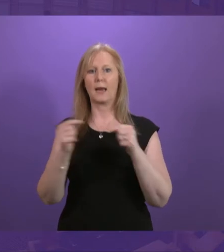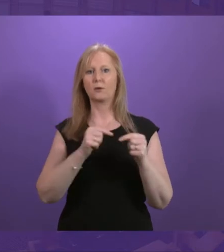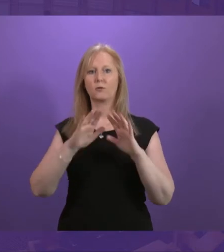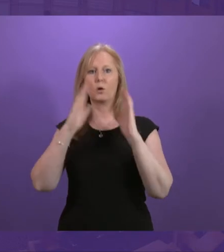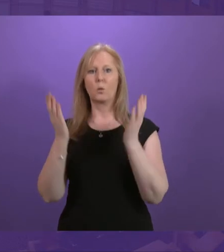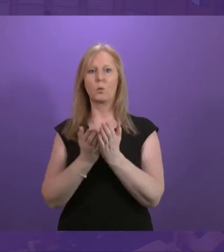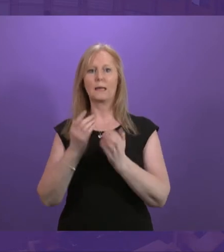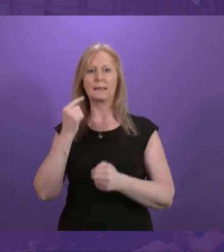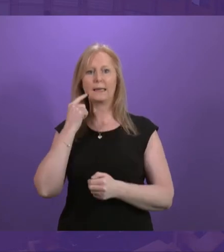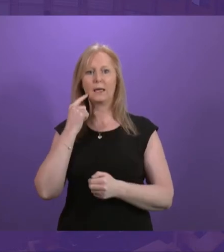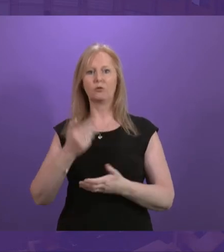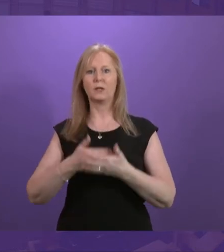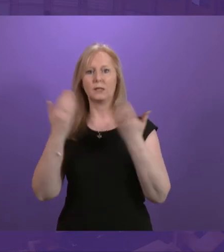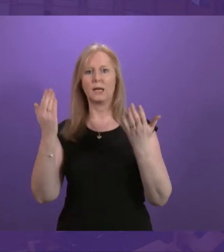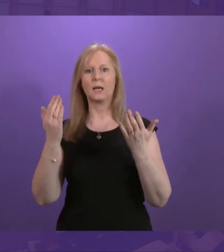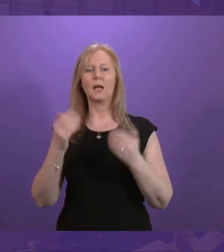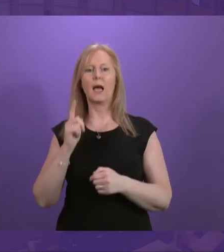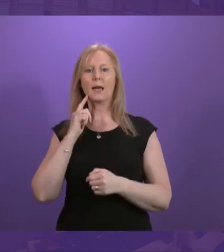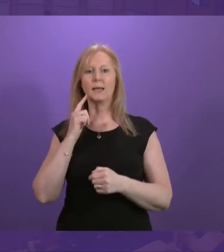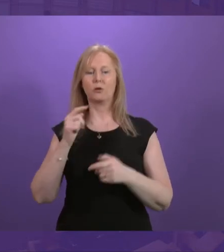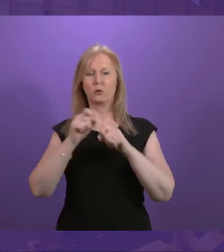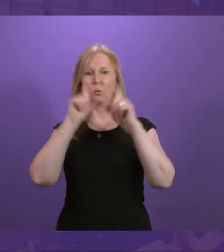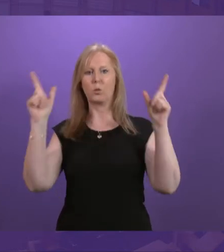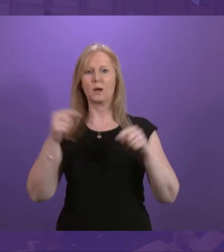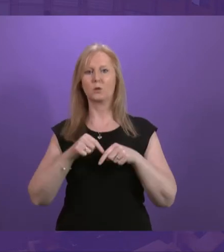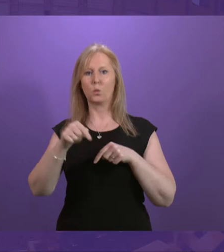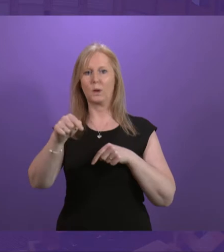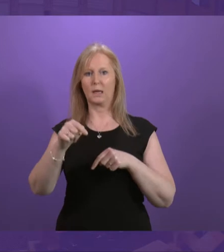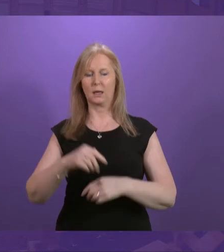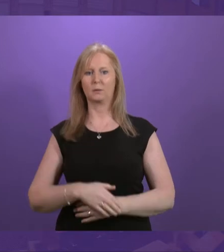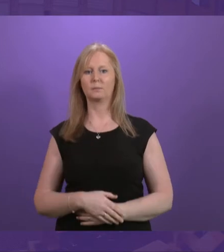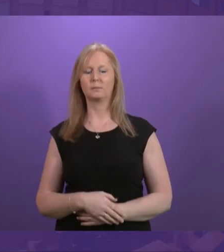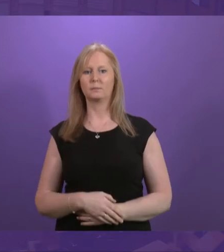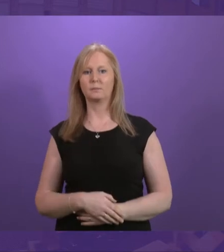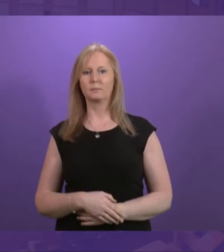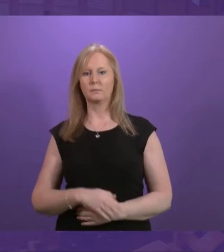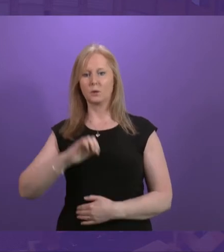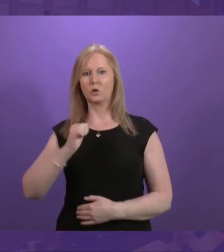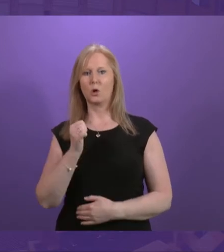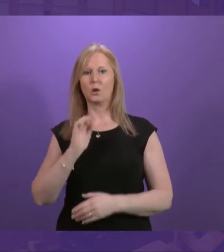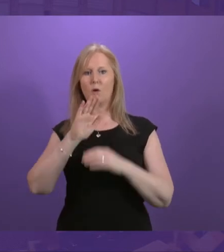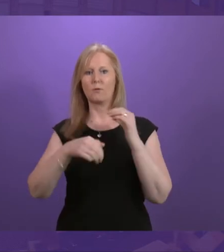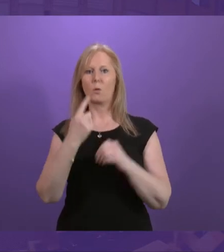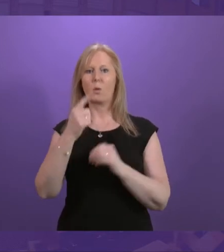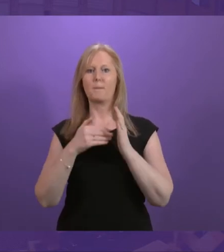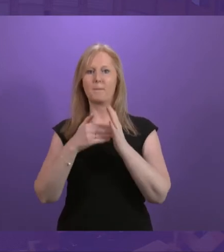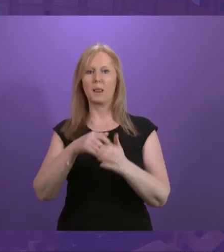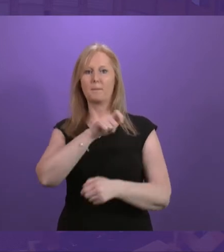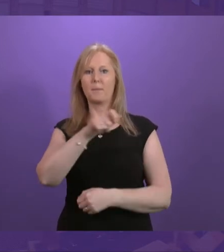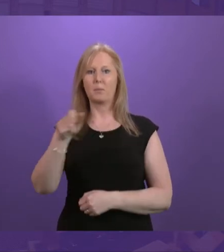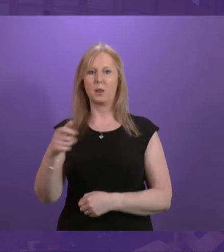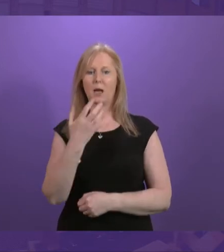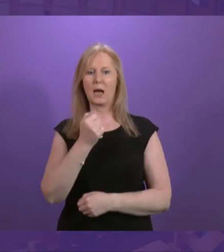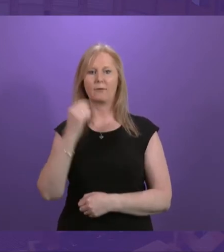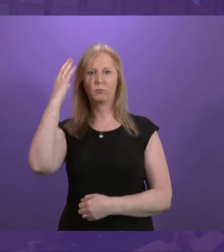Hearing Day and Hearing Awareness Week 2019. In Scotland, there are over one million people with some degree